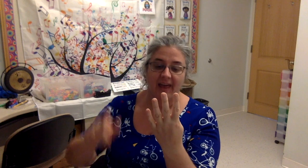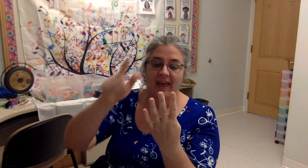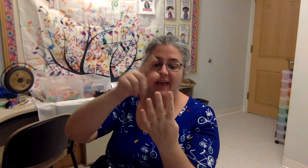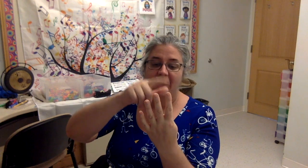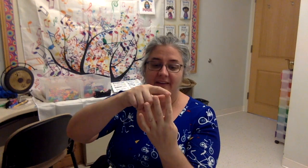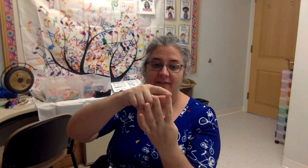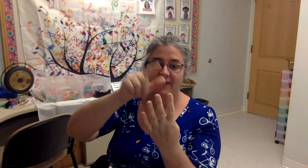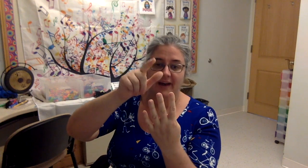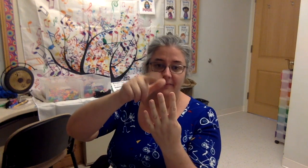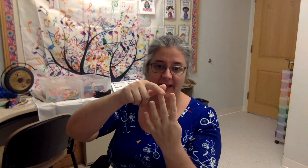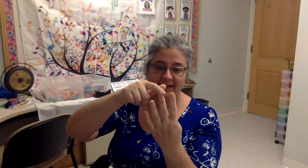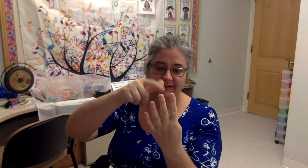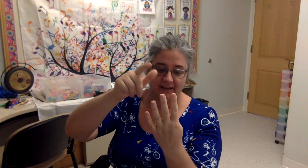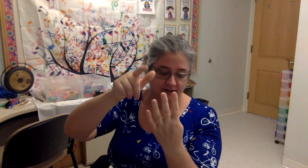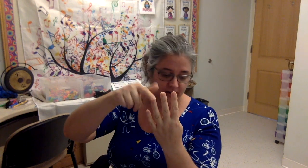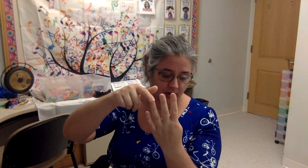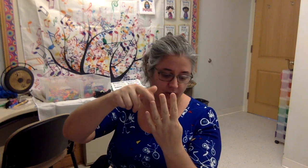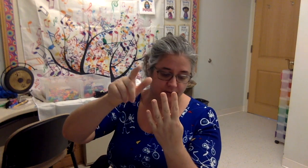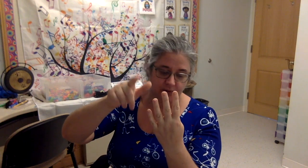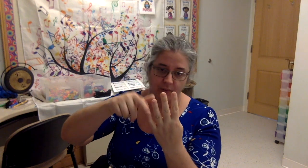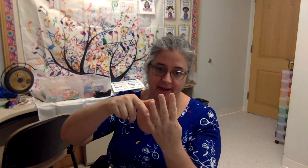If I'm late, don't wait.